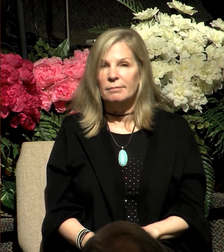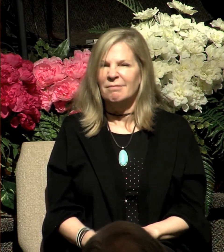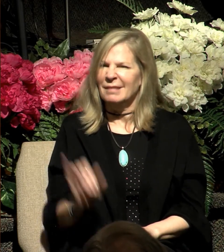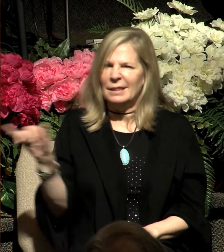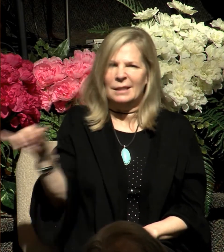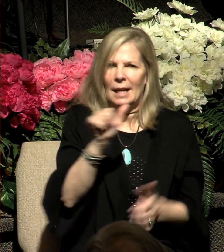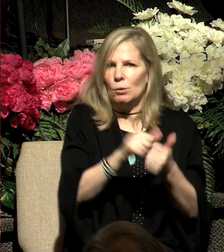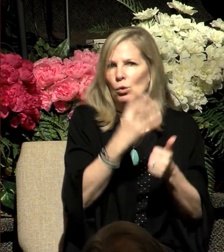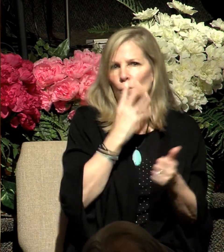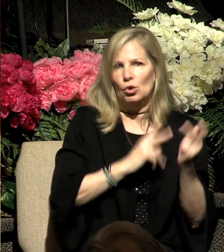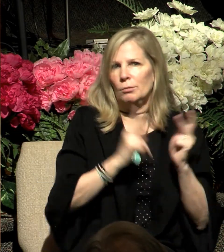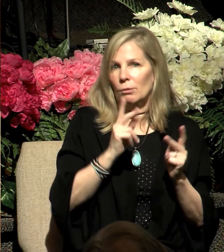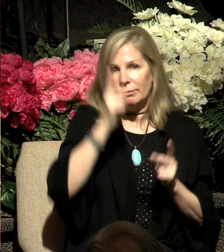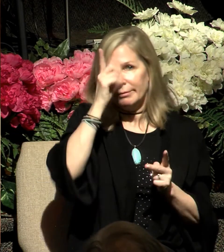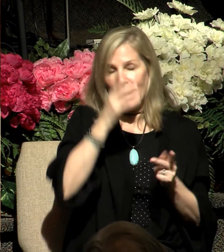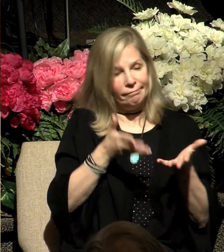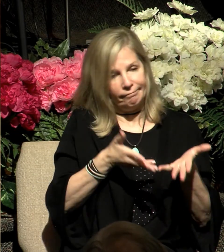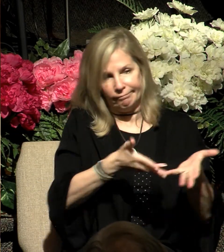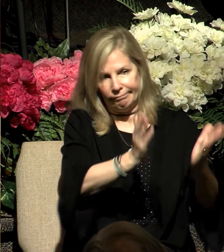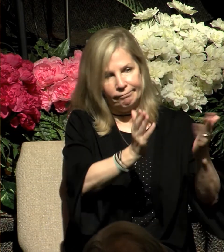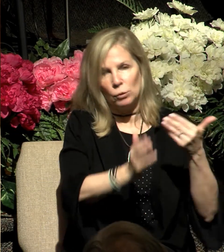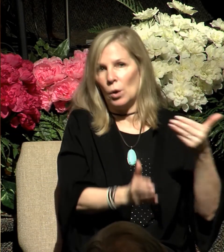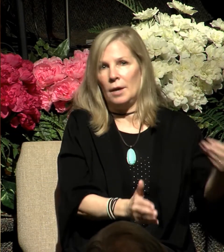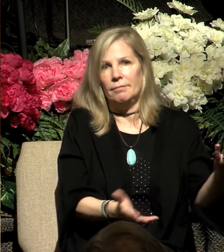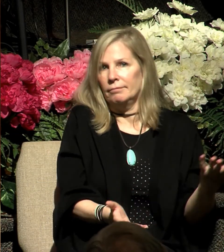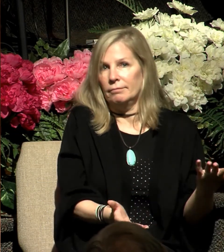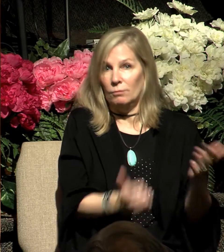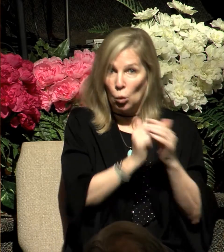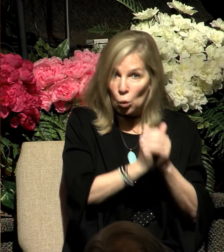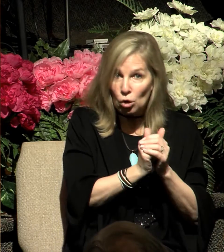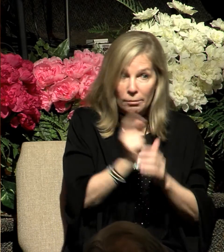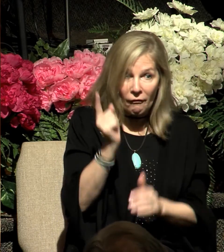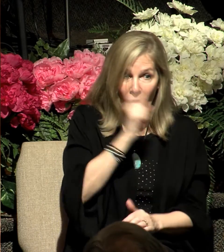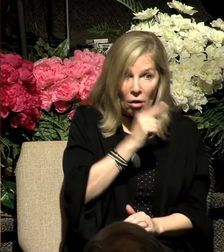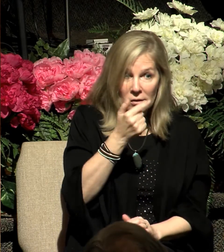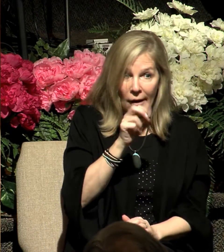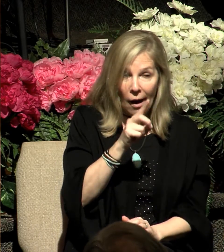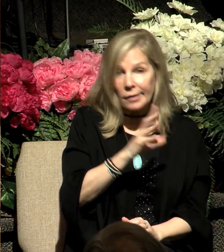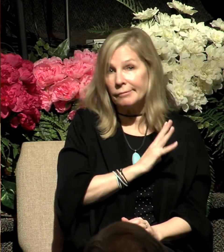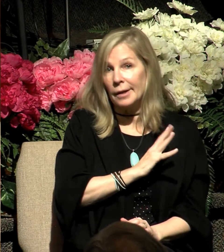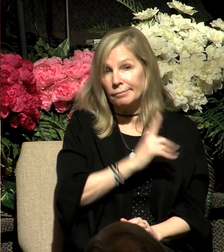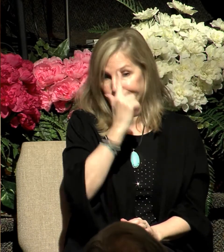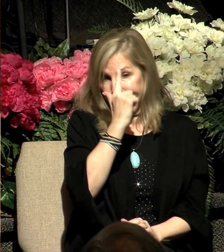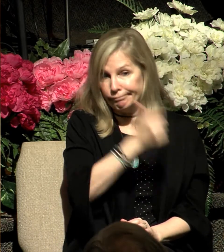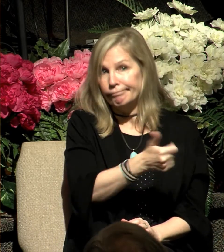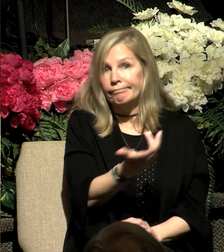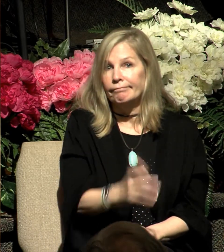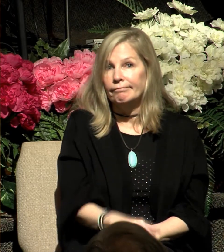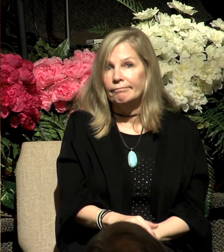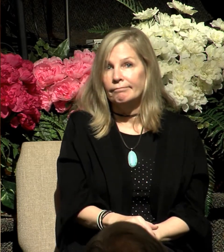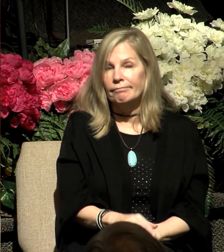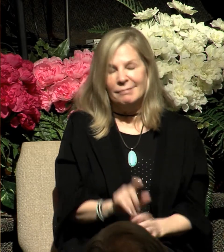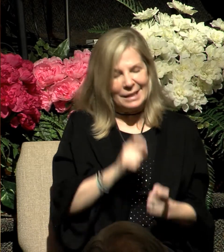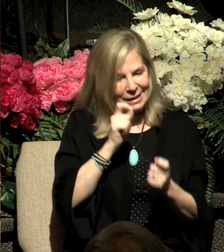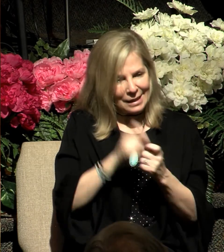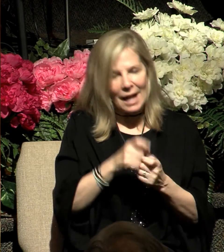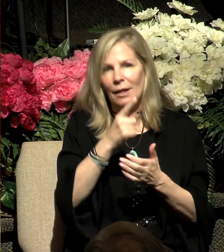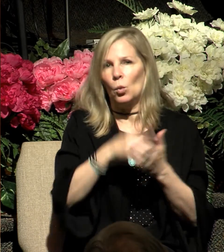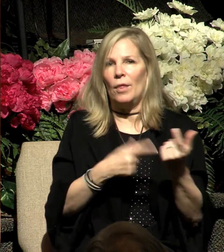hearts wanted to do, and that was worship false gods. And that's exactly what they did throughout the Old Testament. That's where